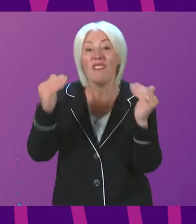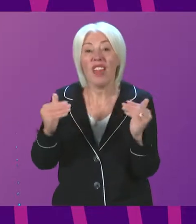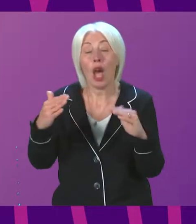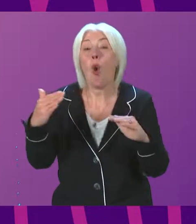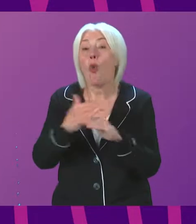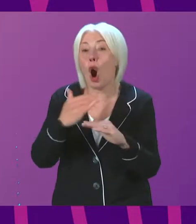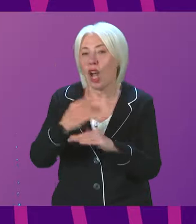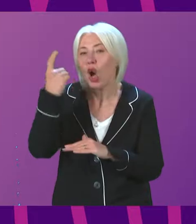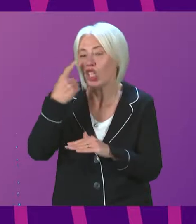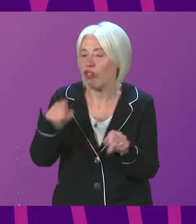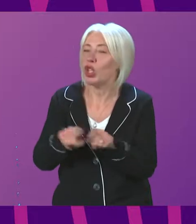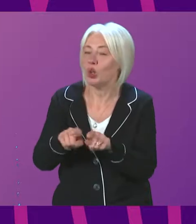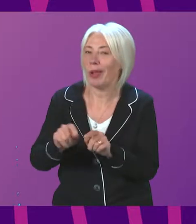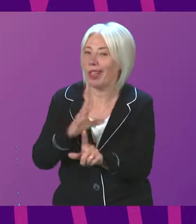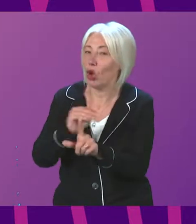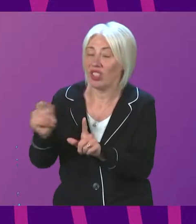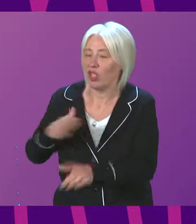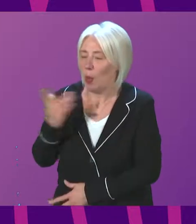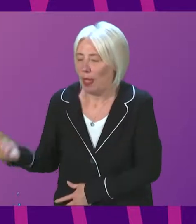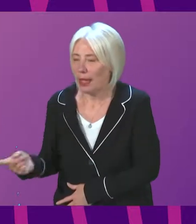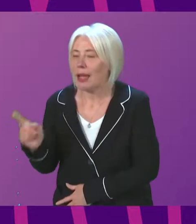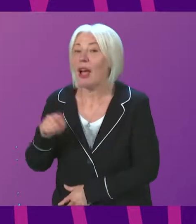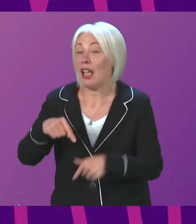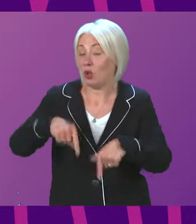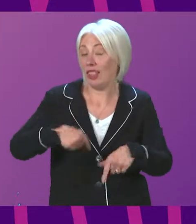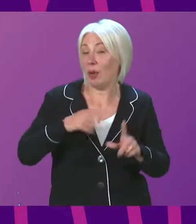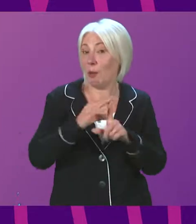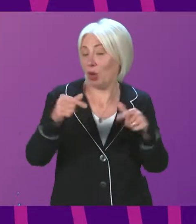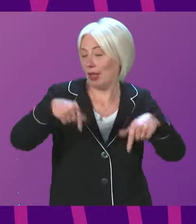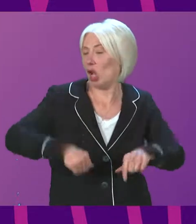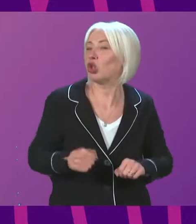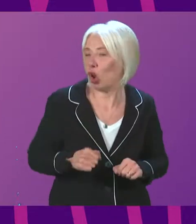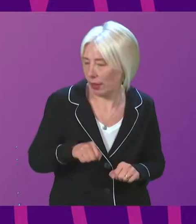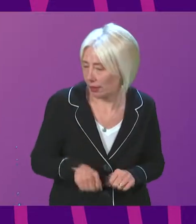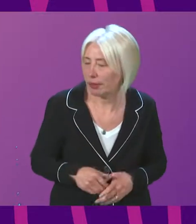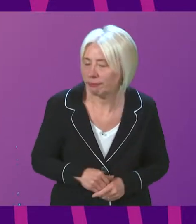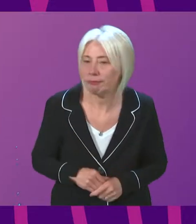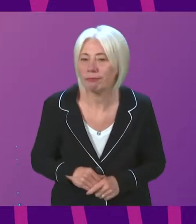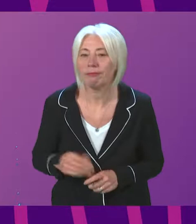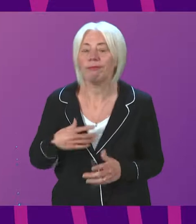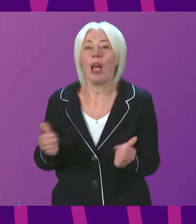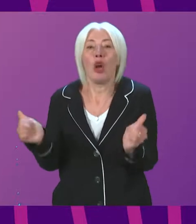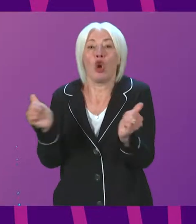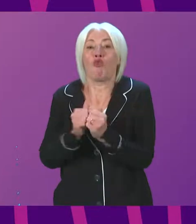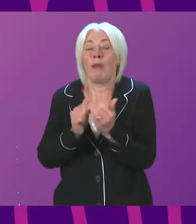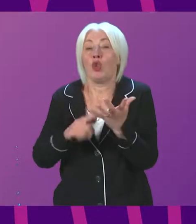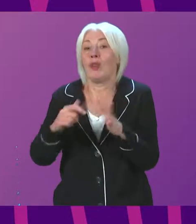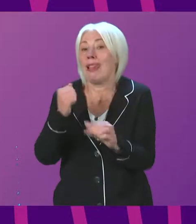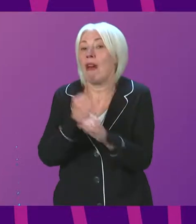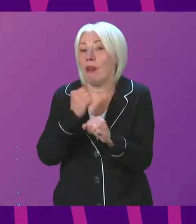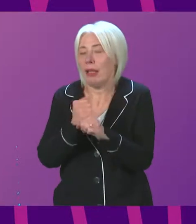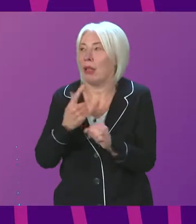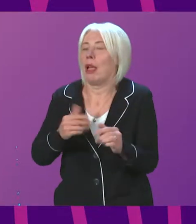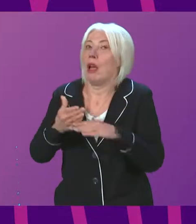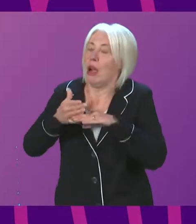considerations in the Greenport model in Scotland. We have come to an agreement with the UK Government after